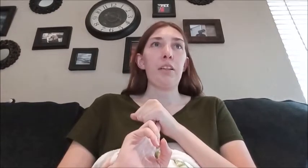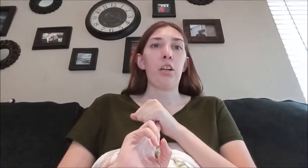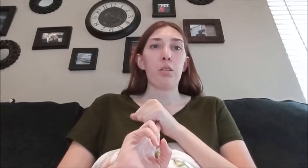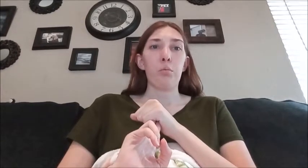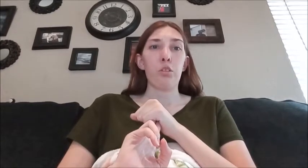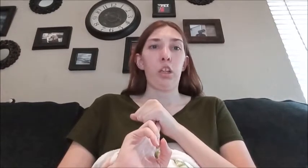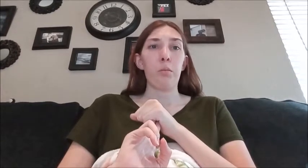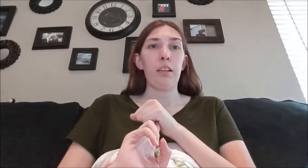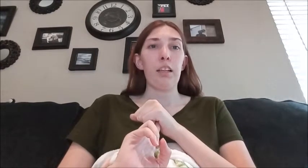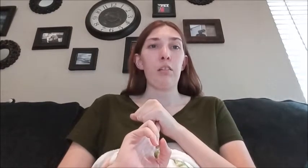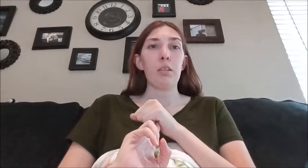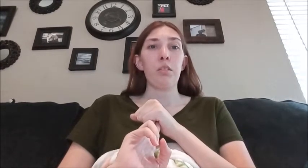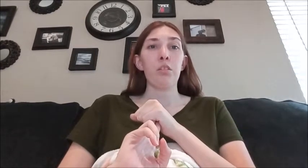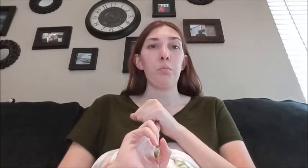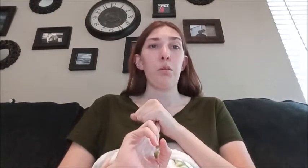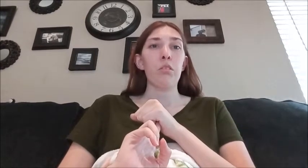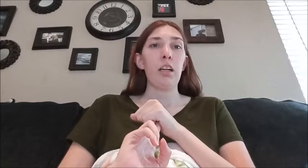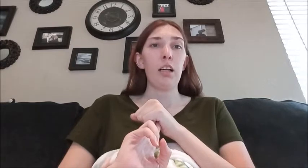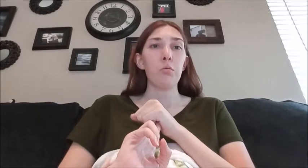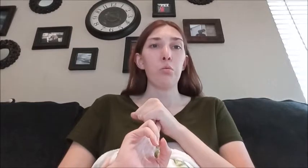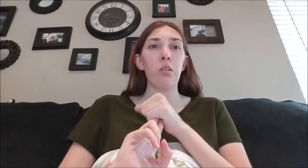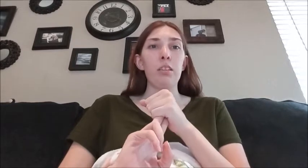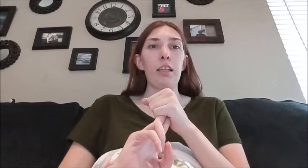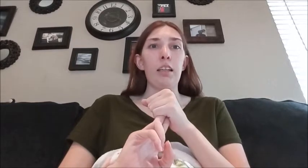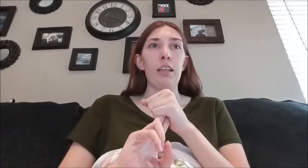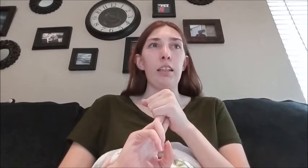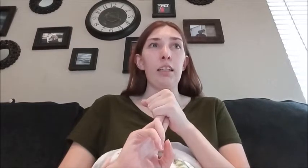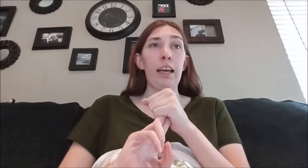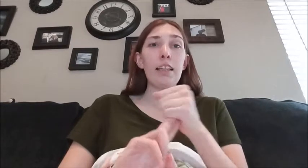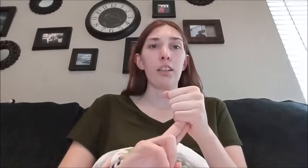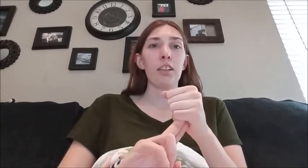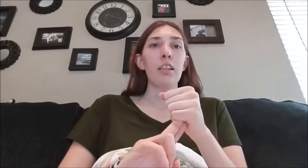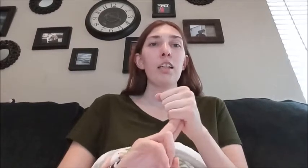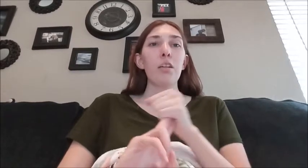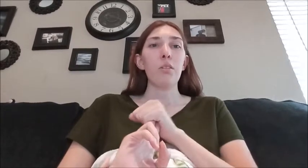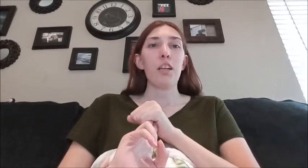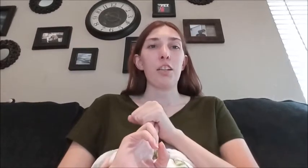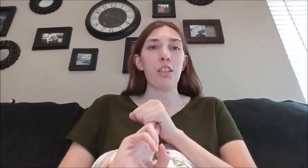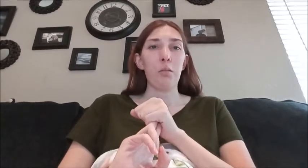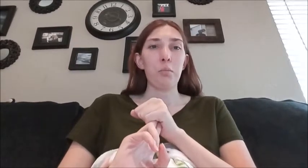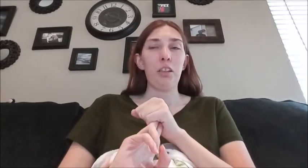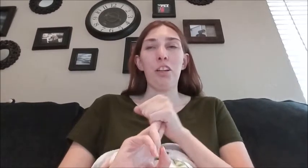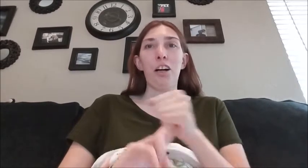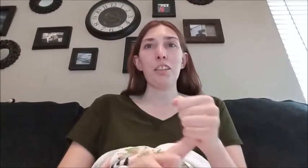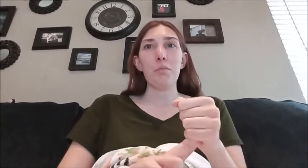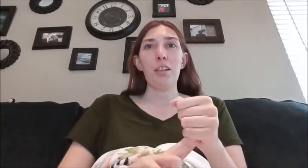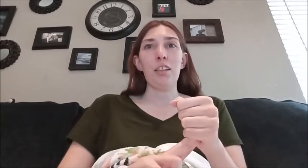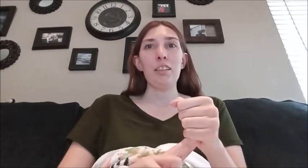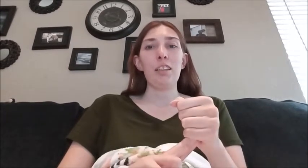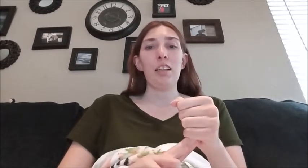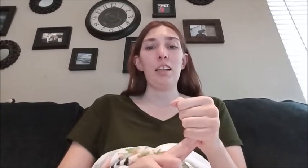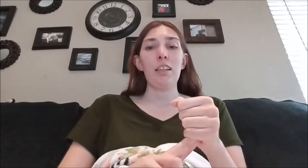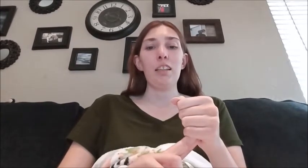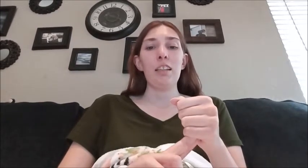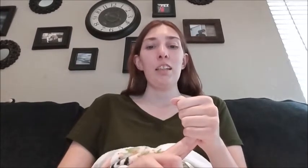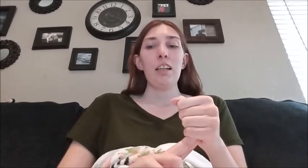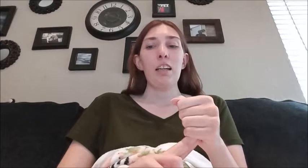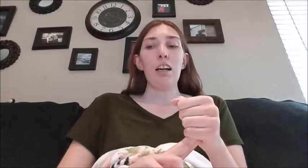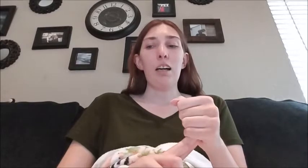my doctor prescribed me and I was able to use it both times was an inhaler which actually helped me a lot to be honest and um